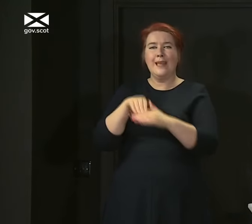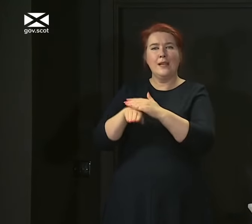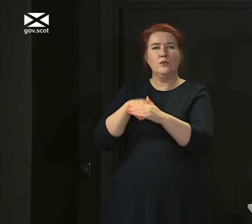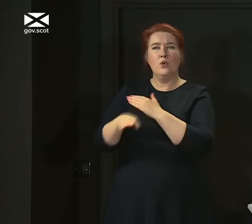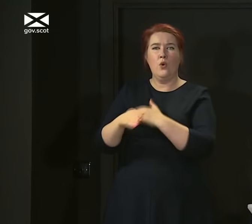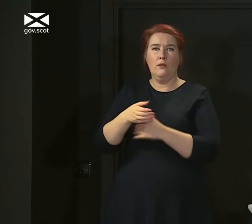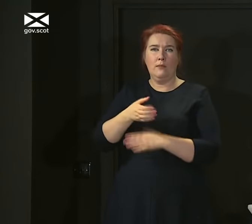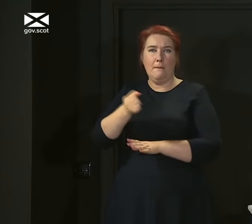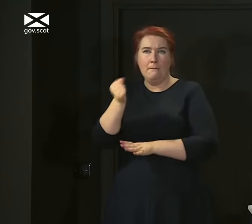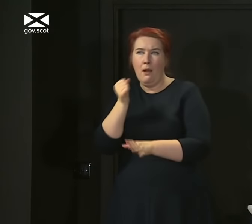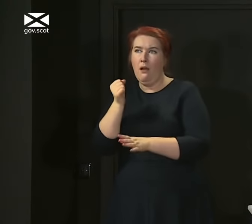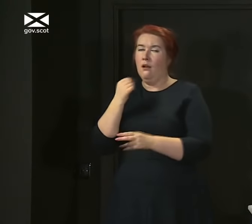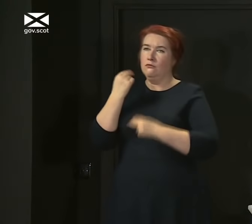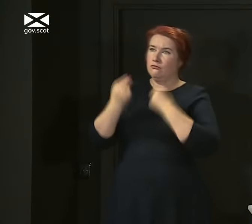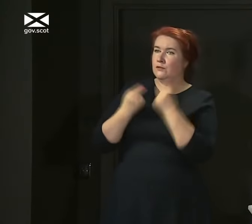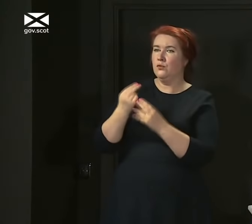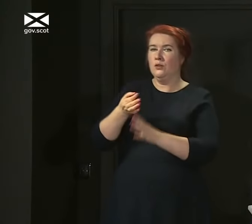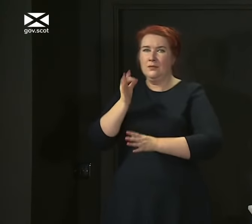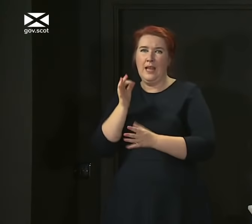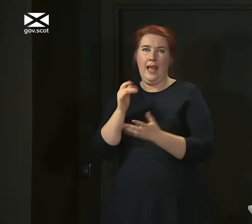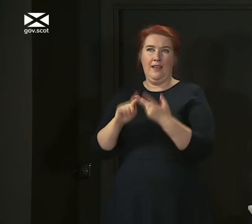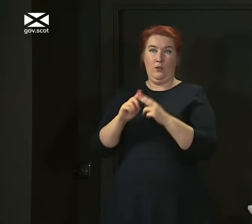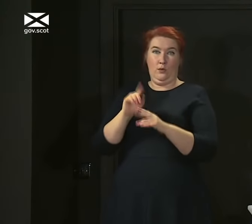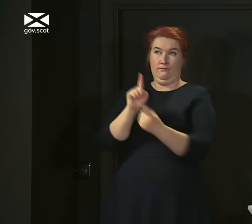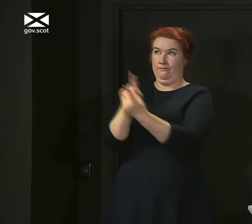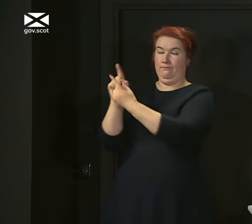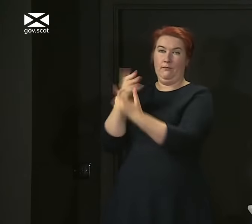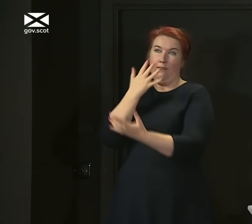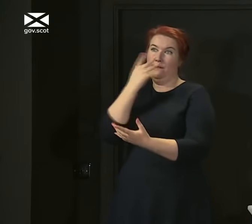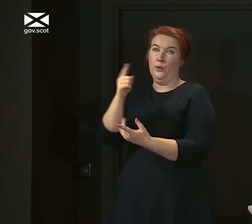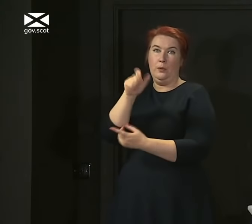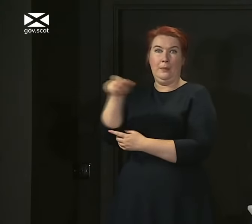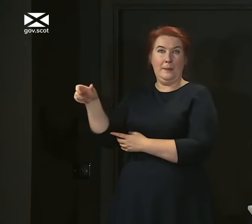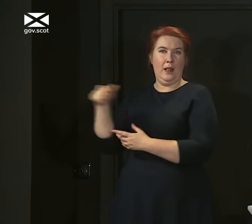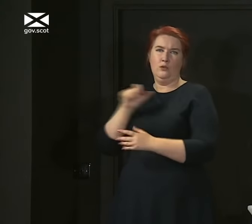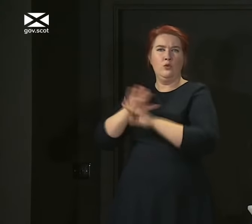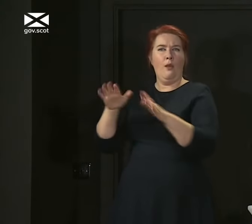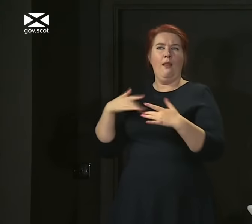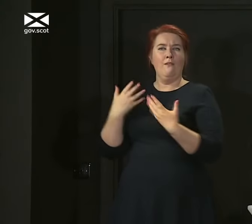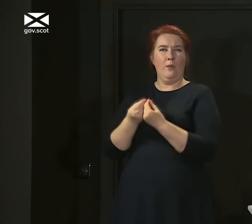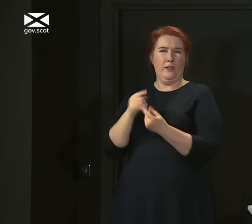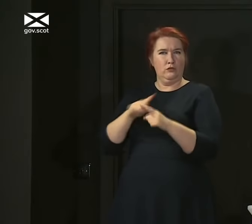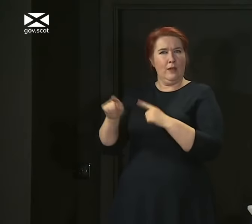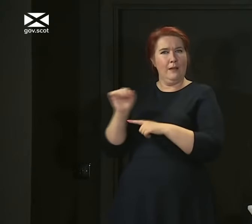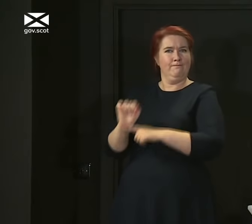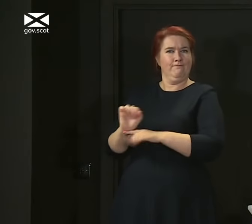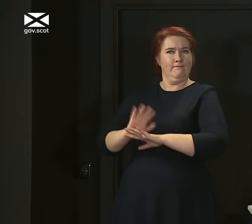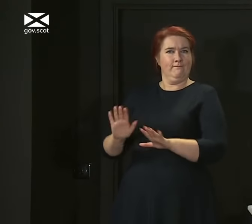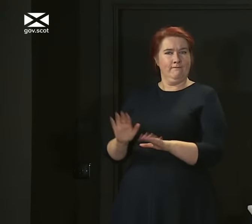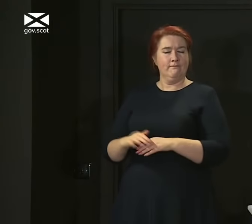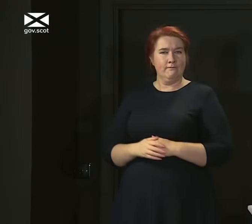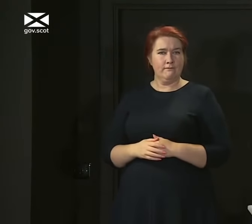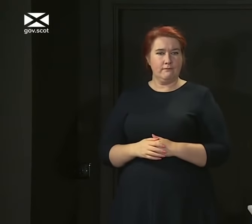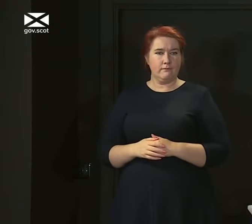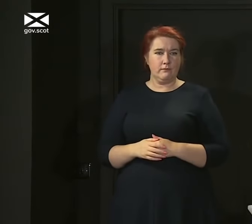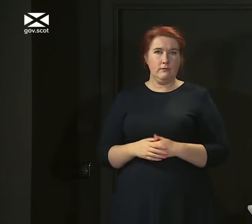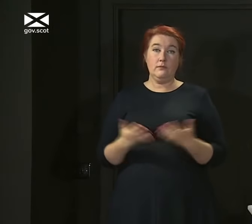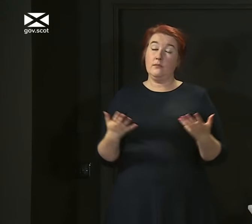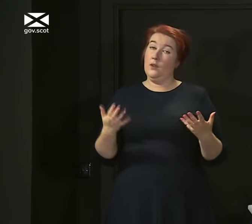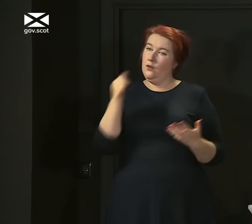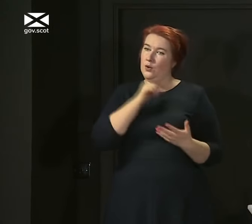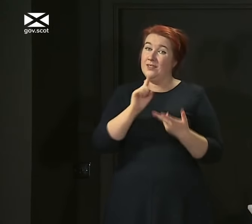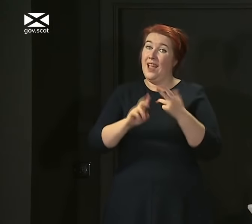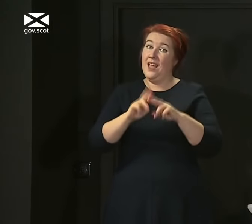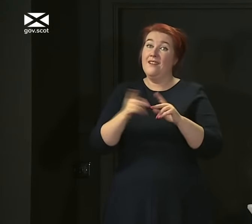areas where you're more likely to come into contact with people outside of your own household. And of course, if you experience